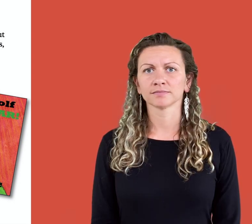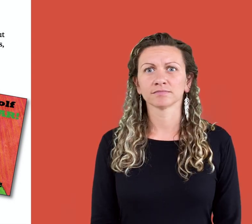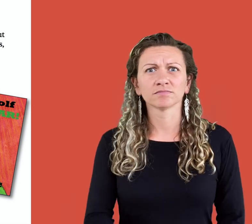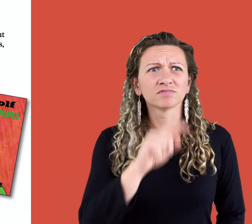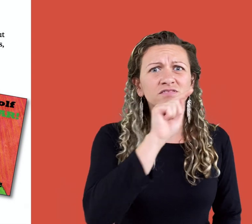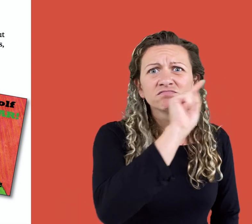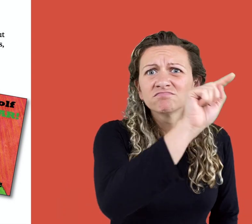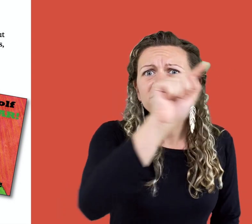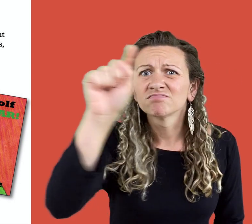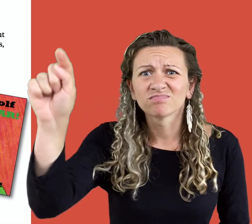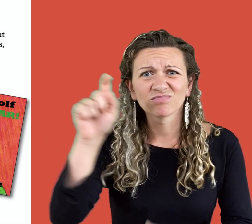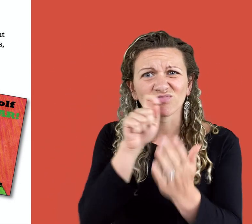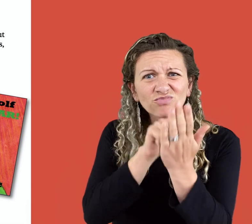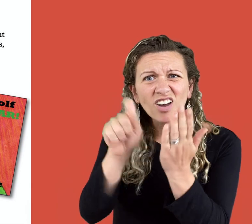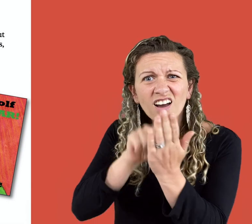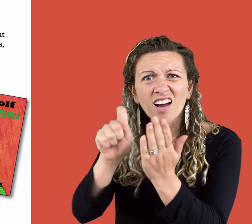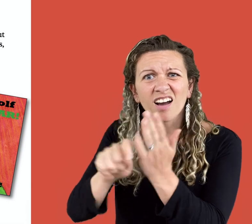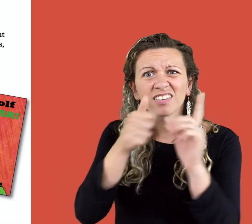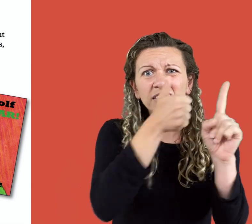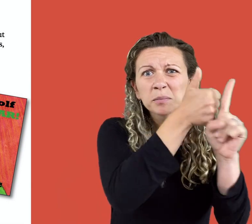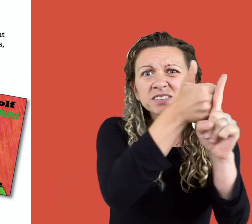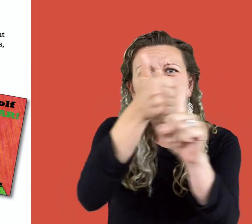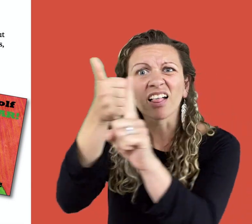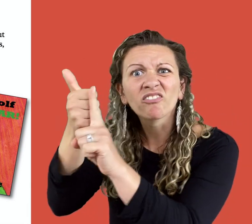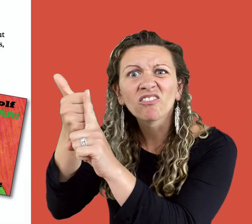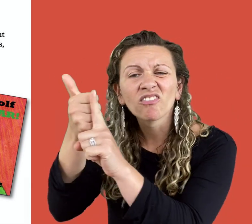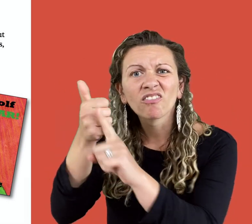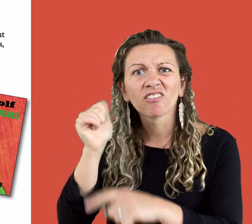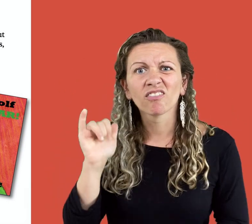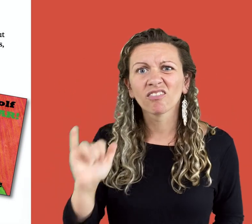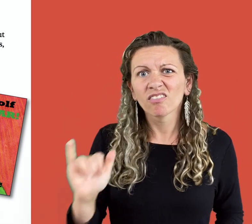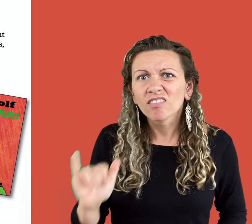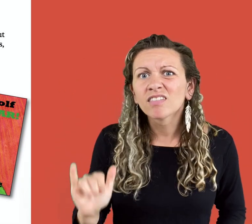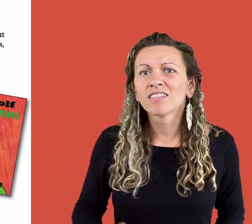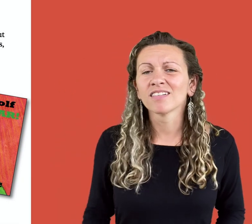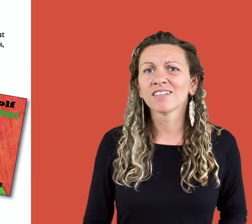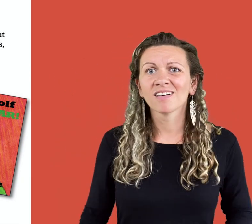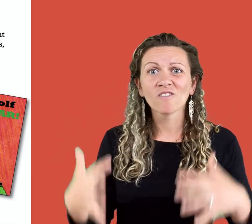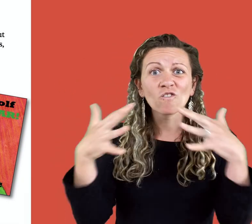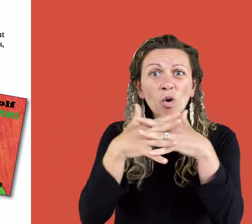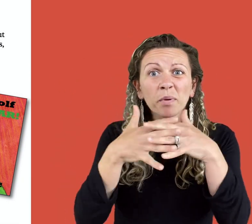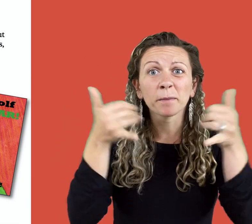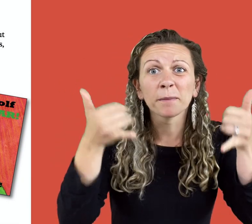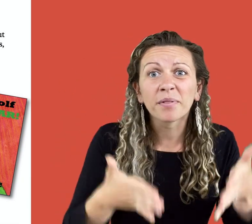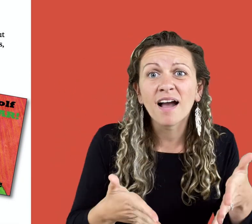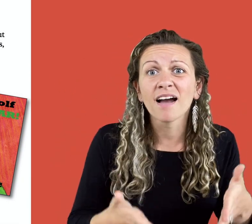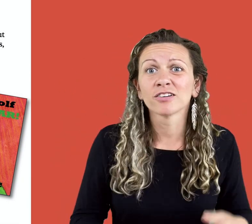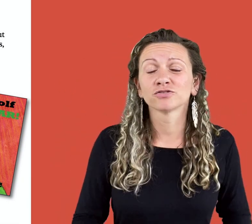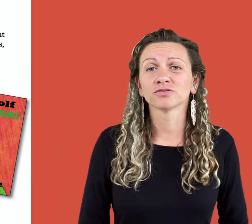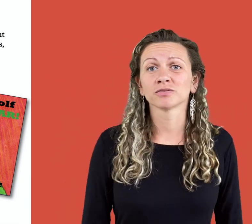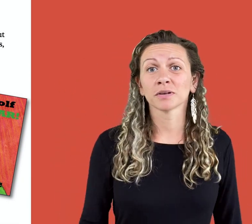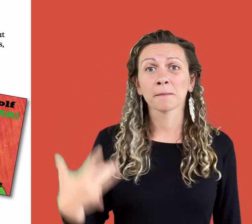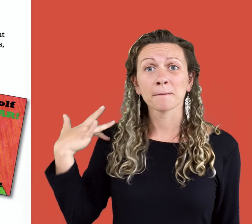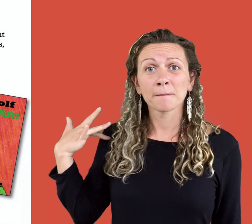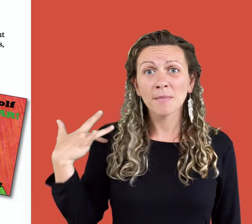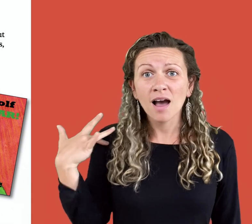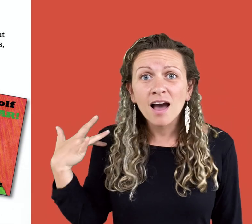Everyone seemed to be writing about themselves. Football players, models,